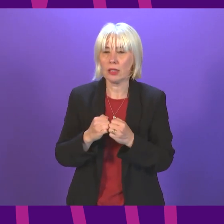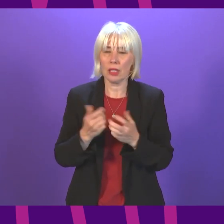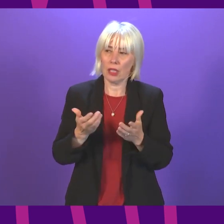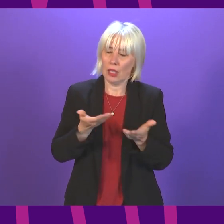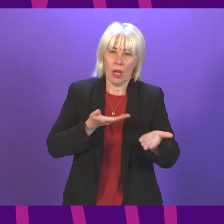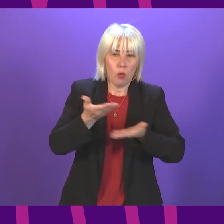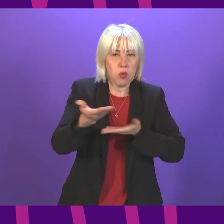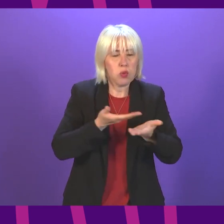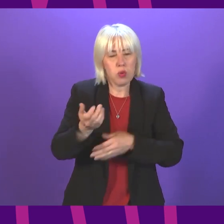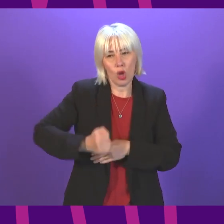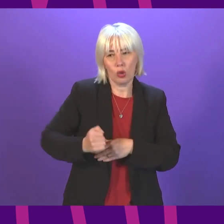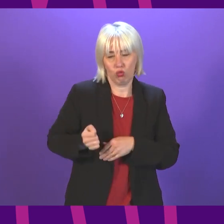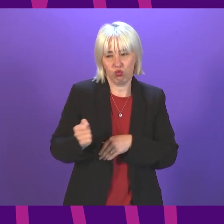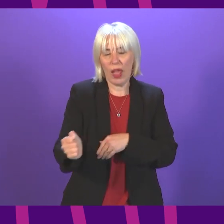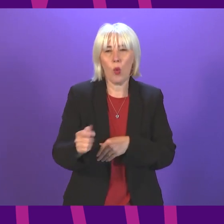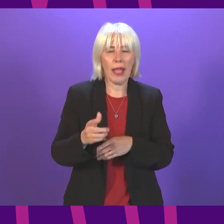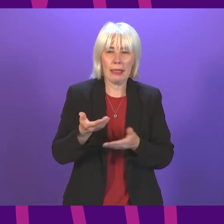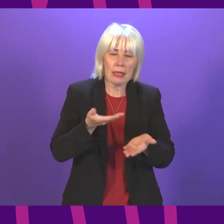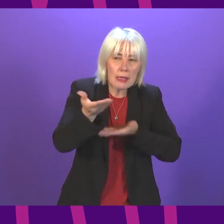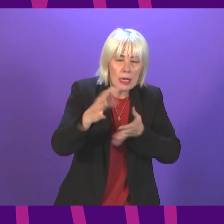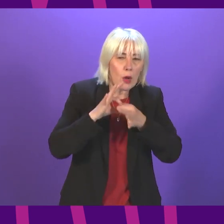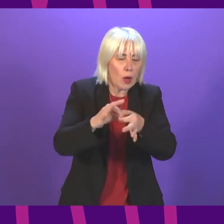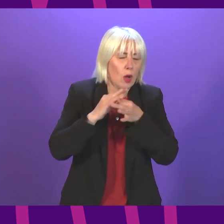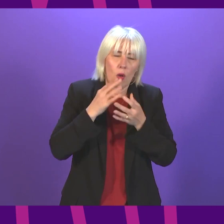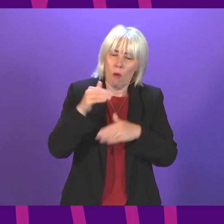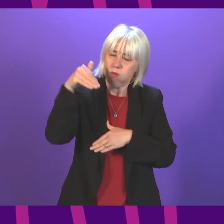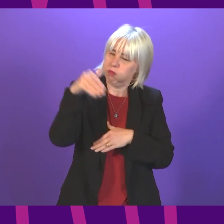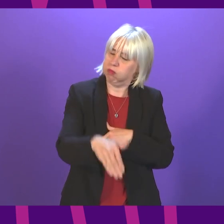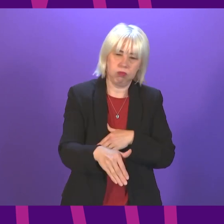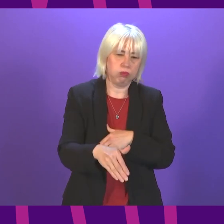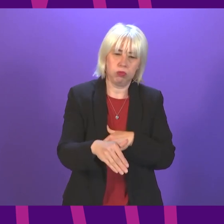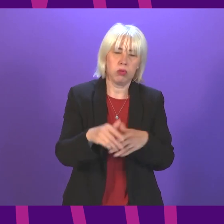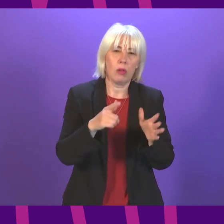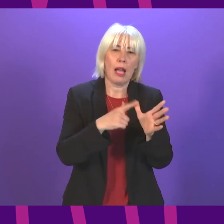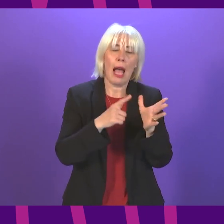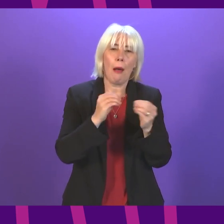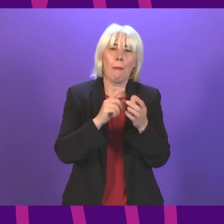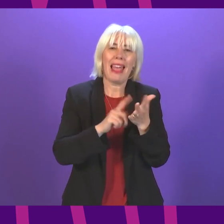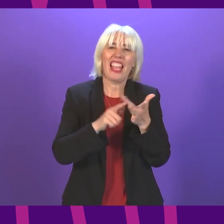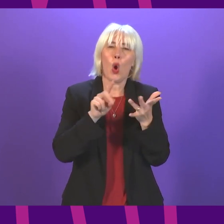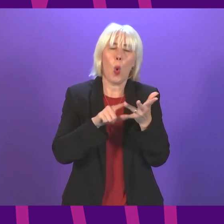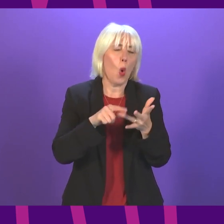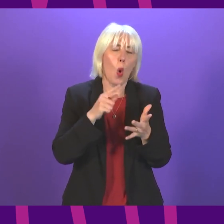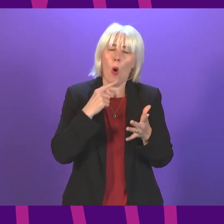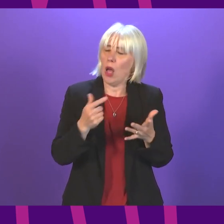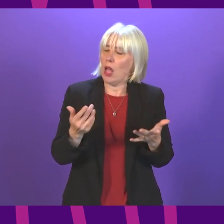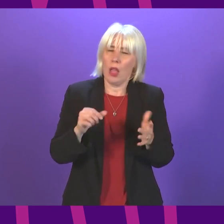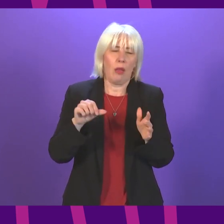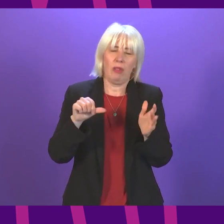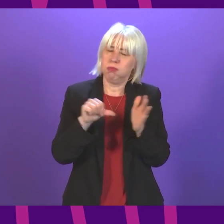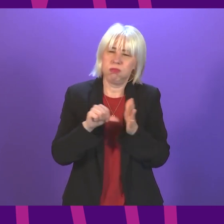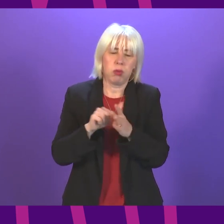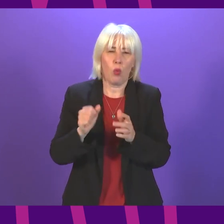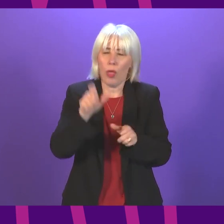on Scotland's railways are at an all-time low. That is a damning indictment of a Bellio's treatment of key workers who kept Scotland moving and a damning